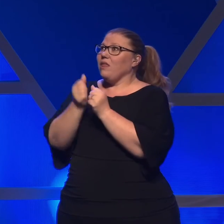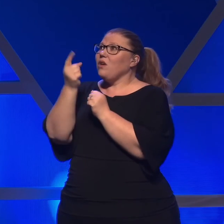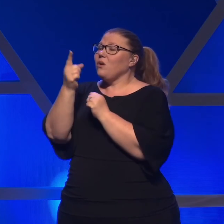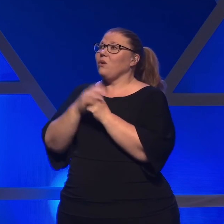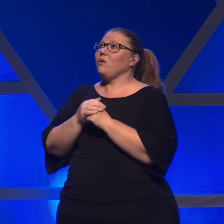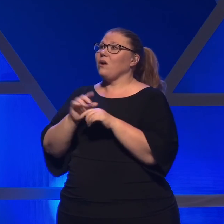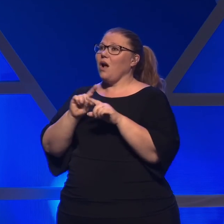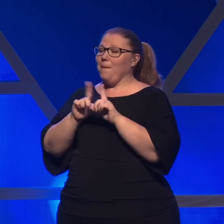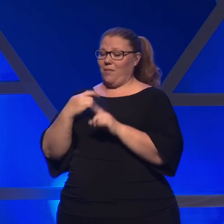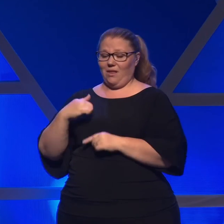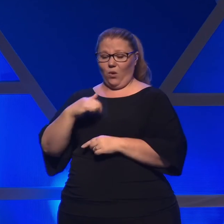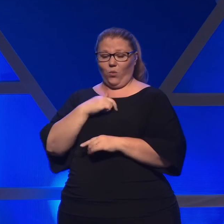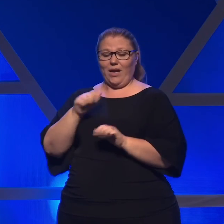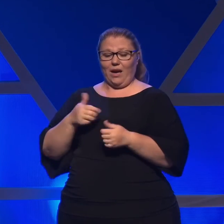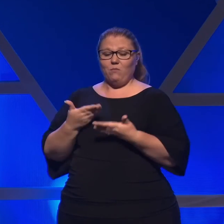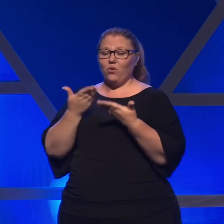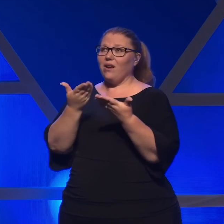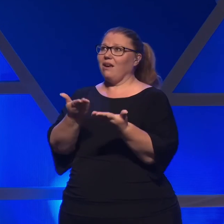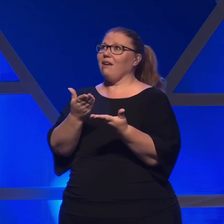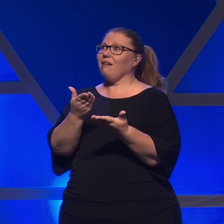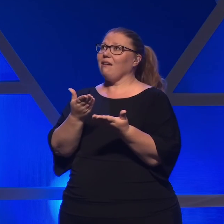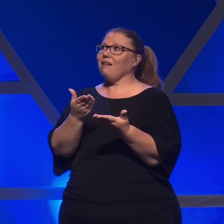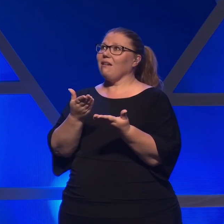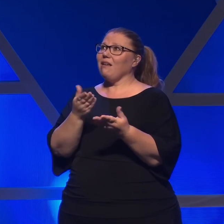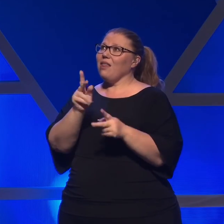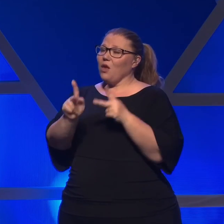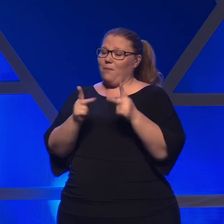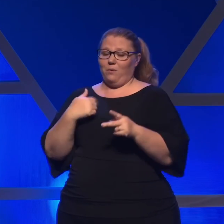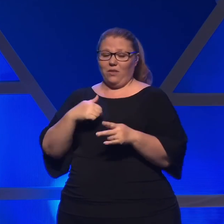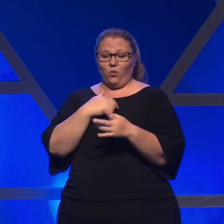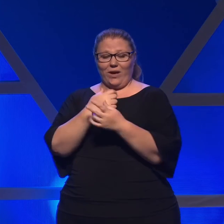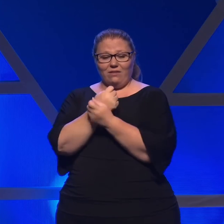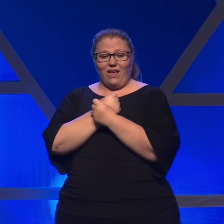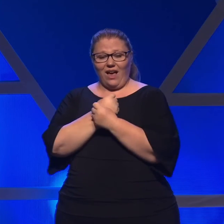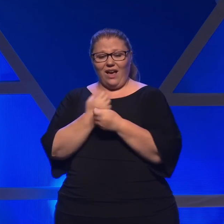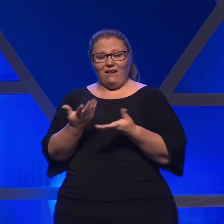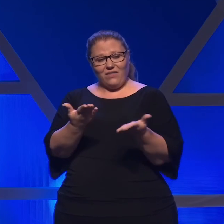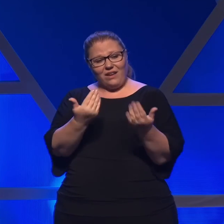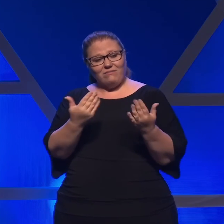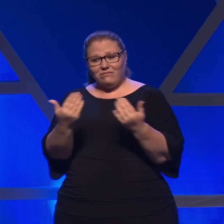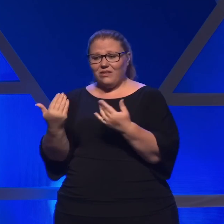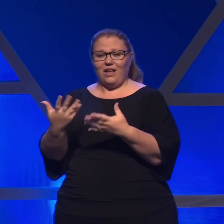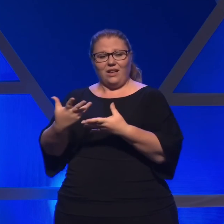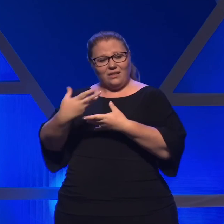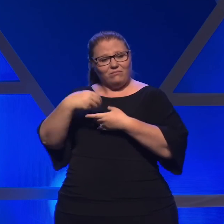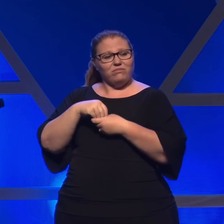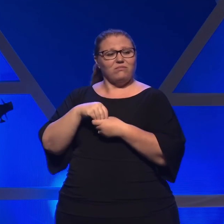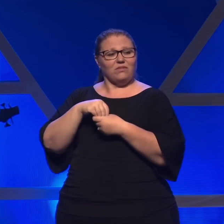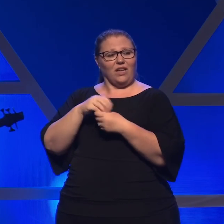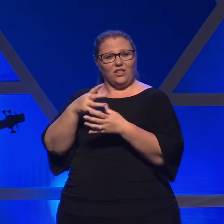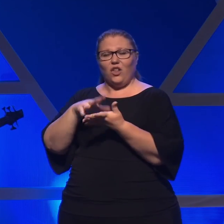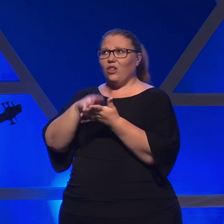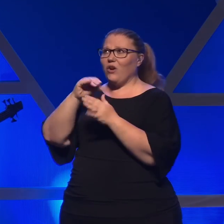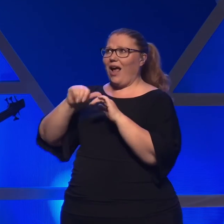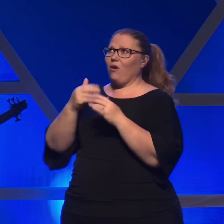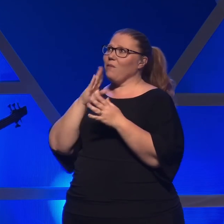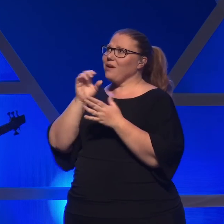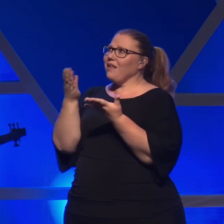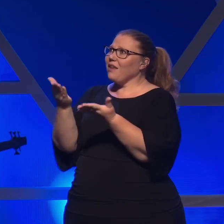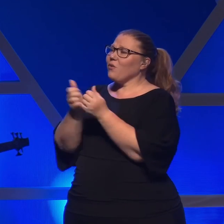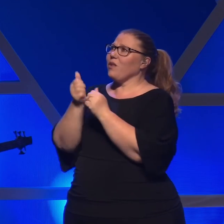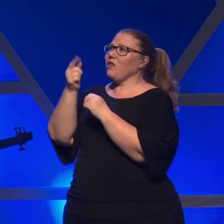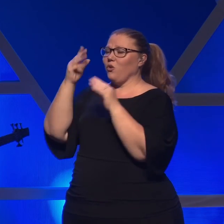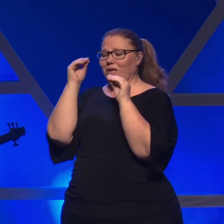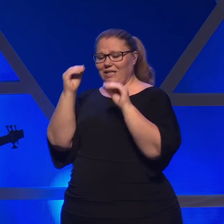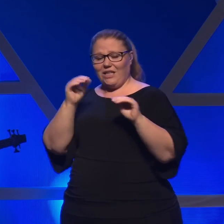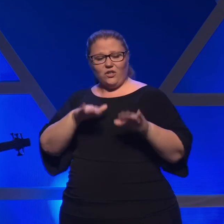but that we bring in the people that we love to learn how to be present with you too. That we teach our children, that we